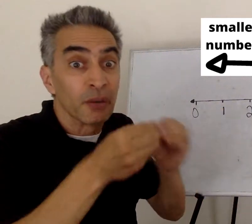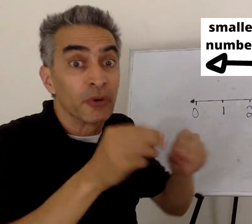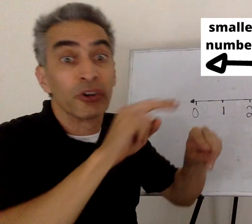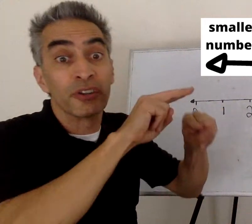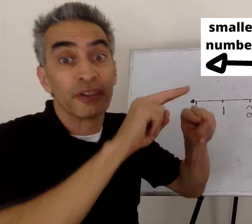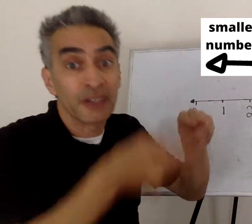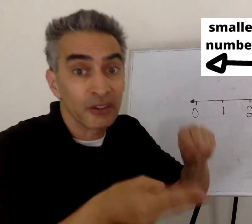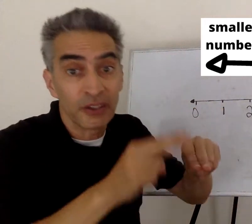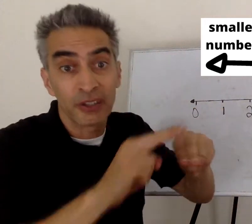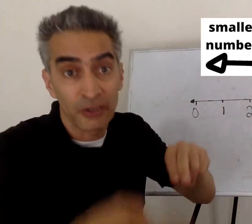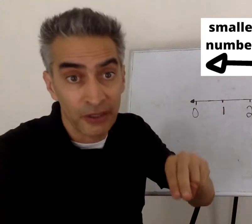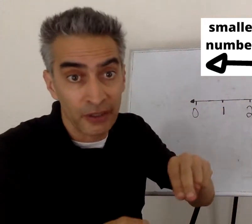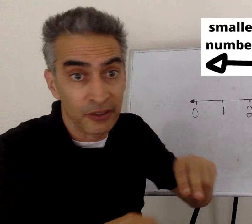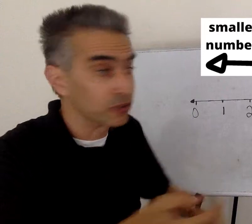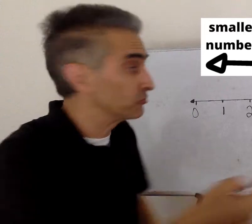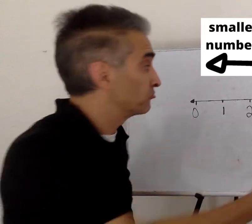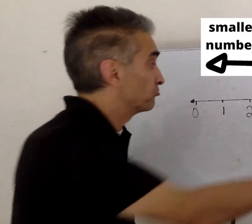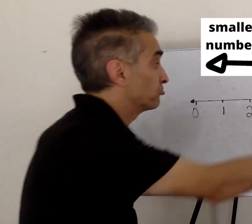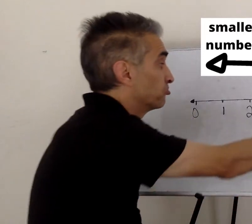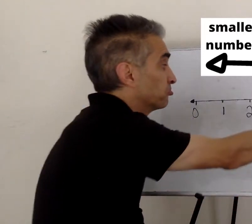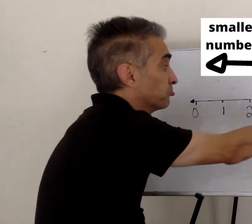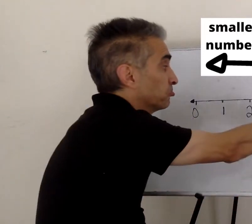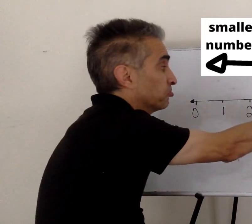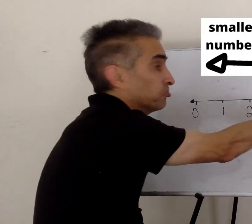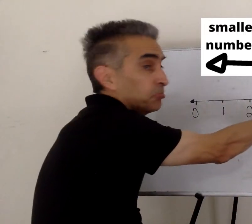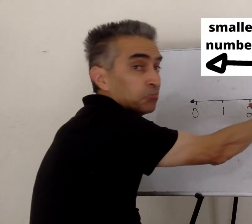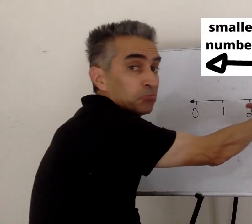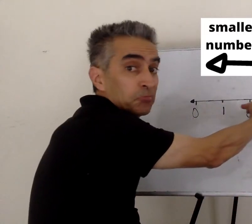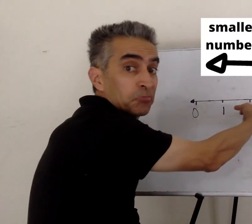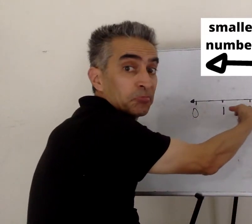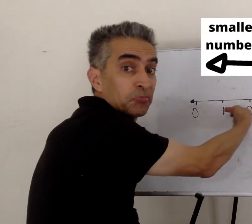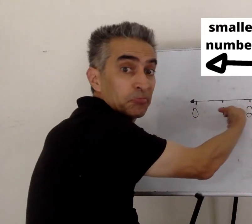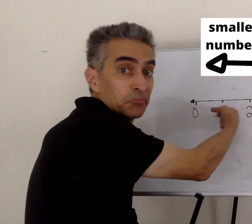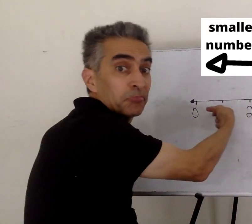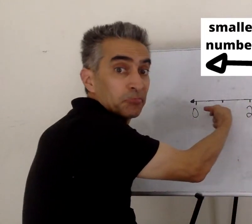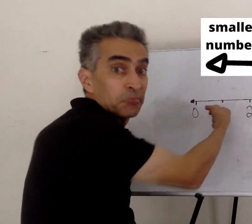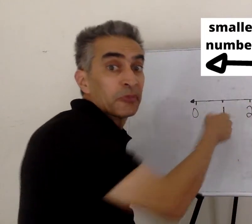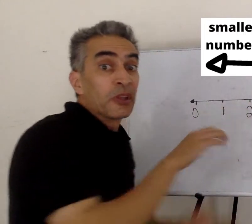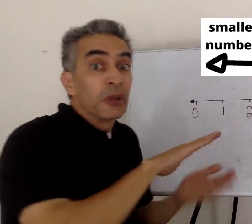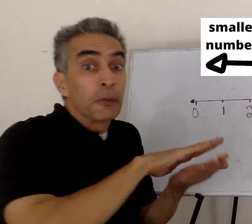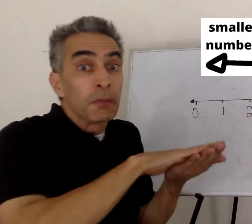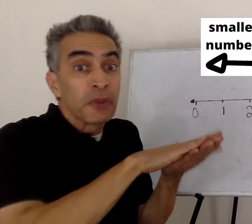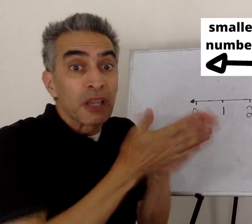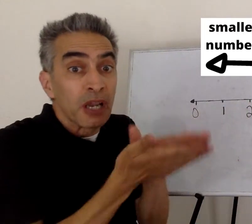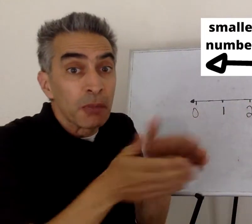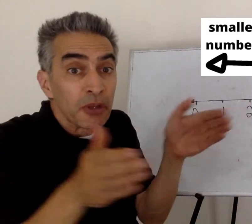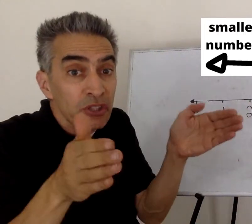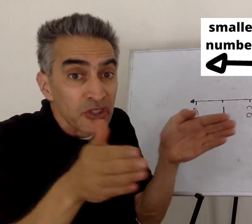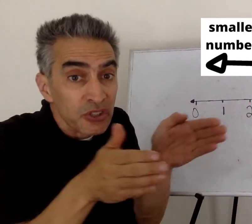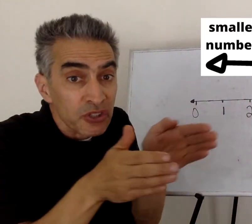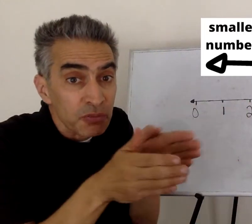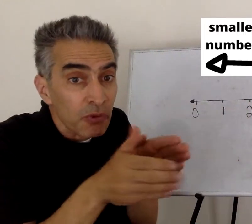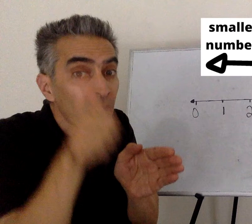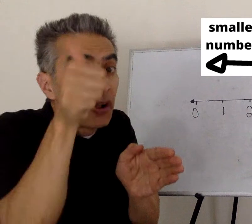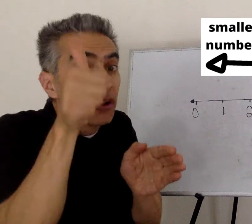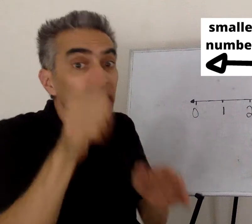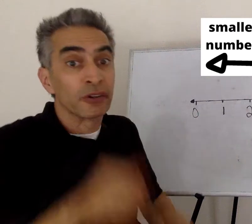The numbers decrease in size as we move to the left. They become smaller.